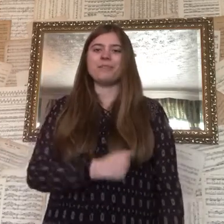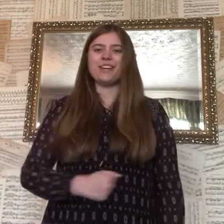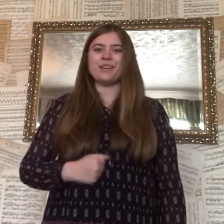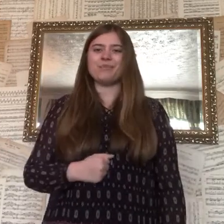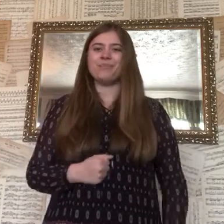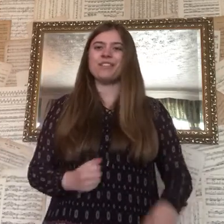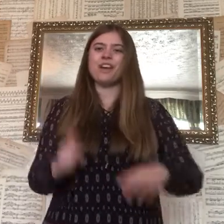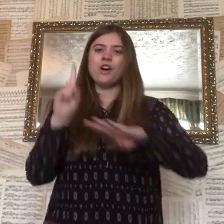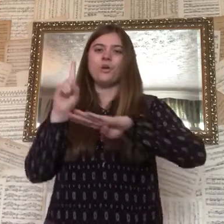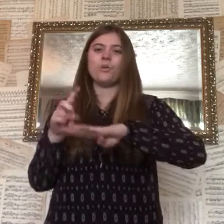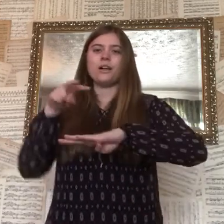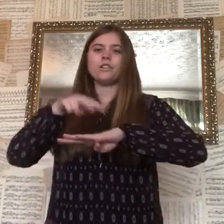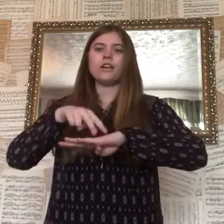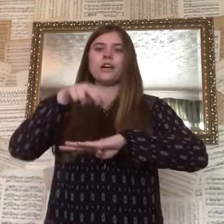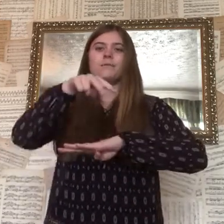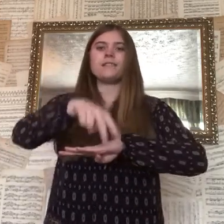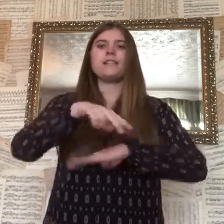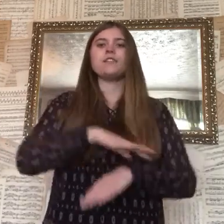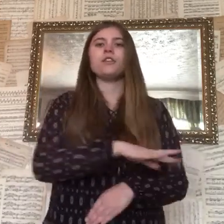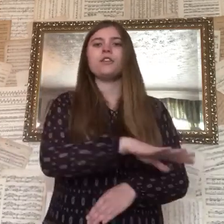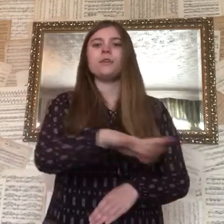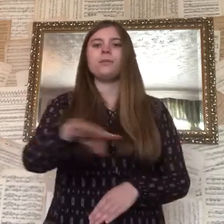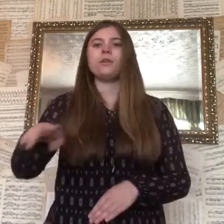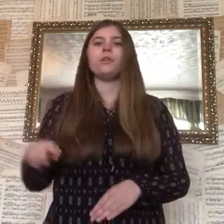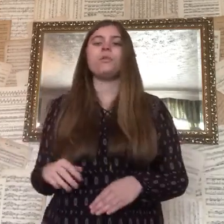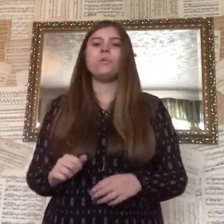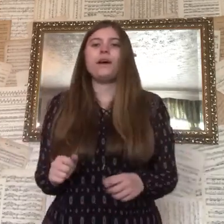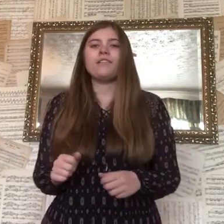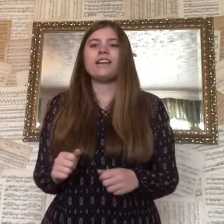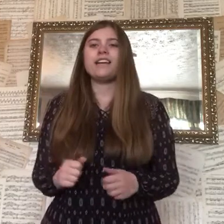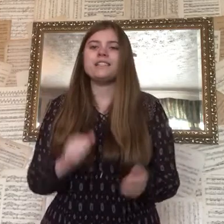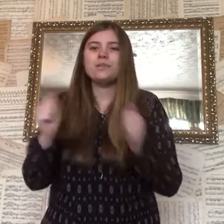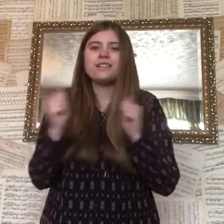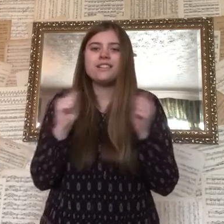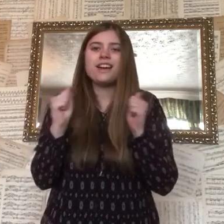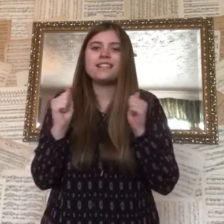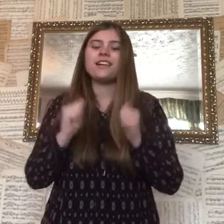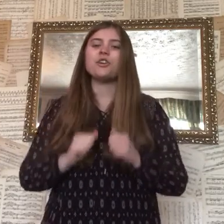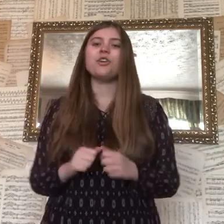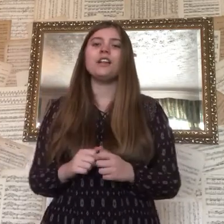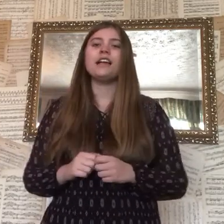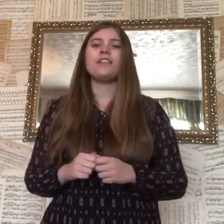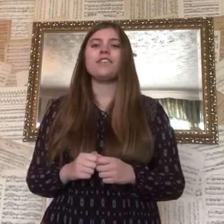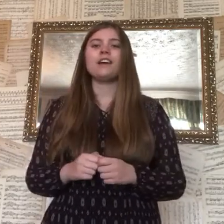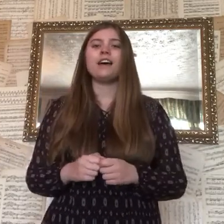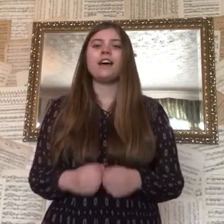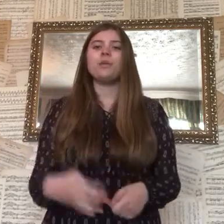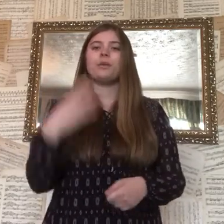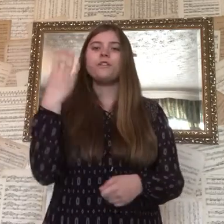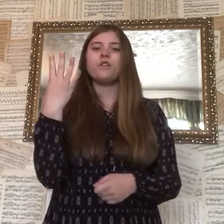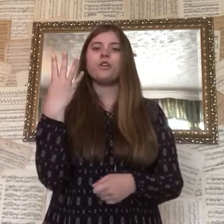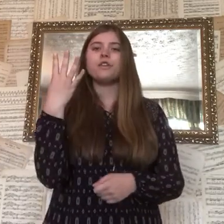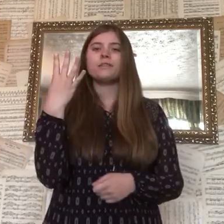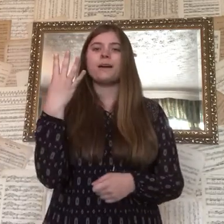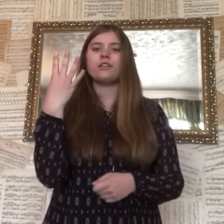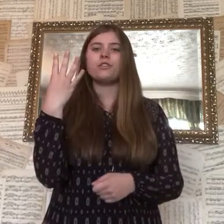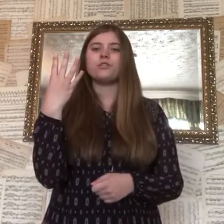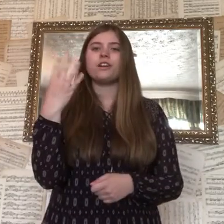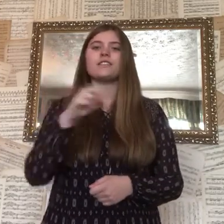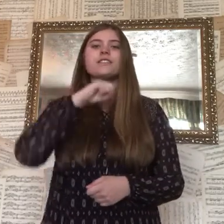yum! One jumped into the pool where it was nice and cool and there were four speckled frogs.